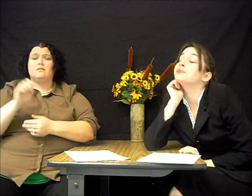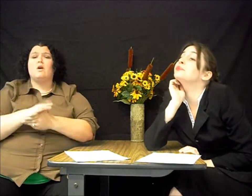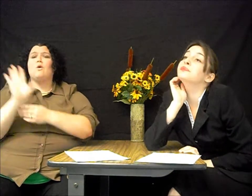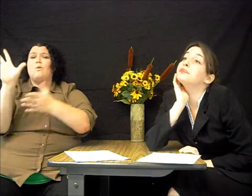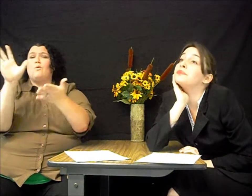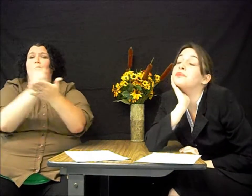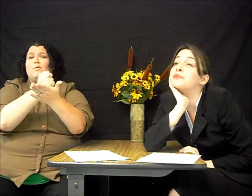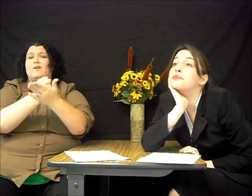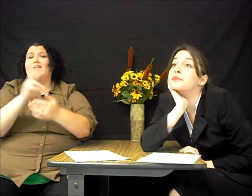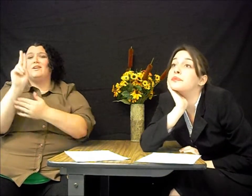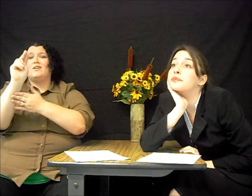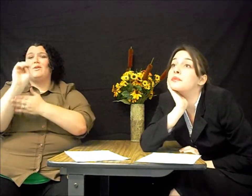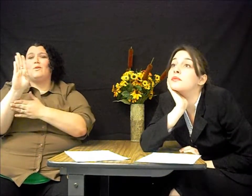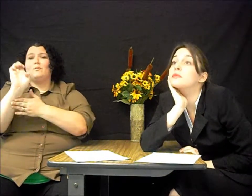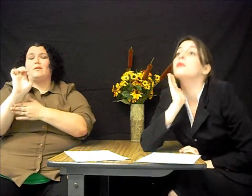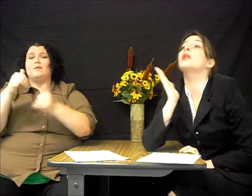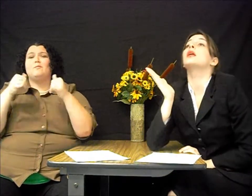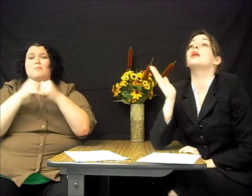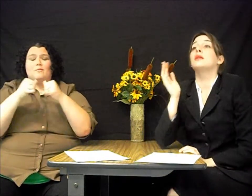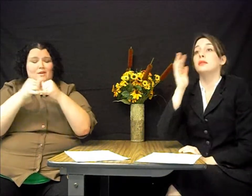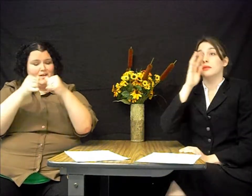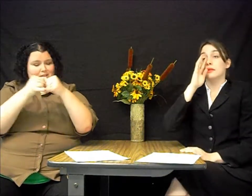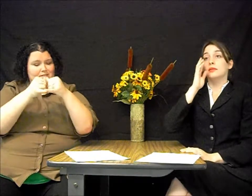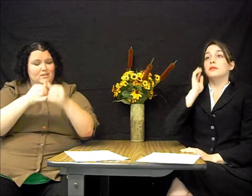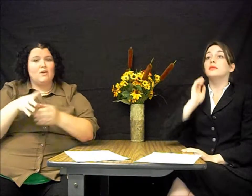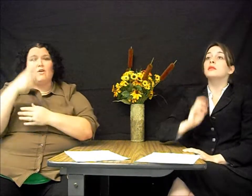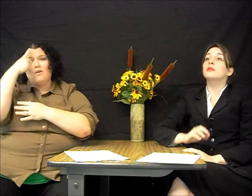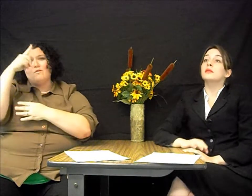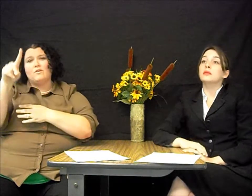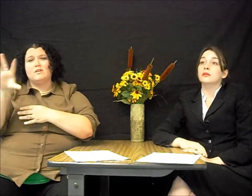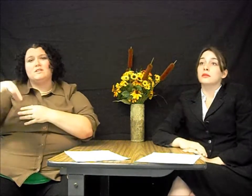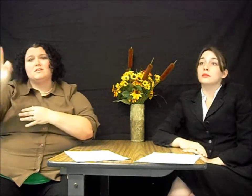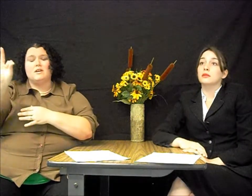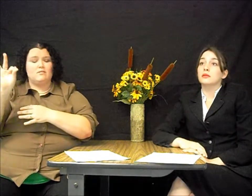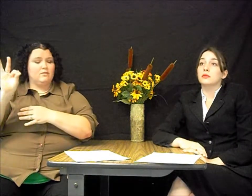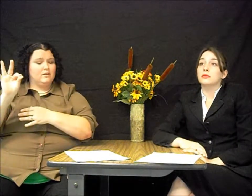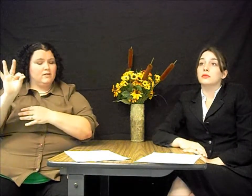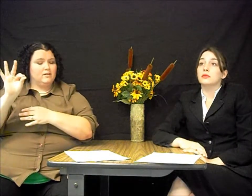Danielle won the Nobel Peace Prize for her discovery that same year.